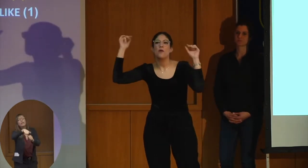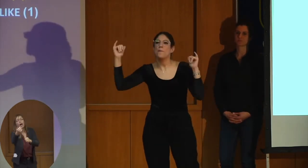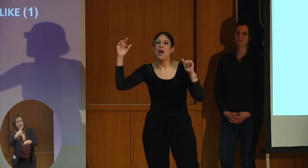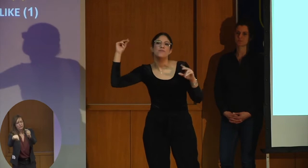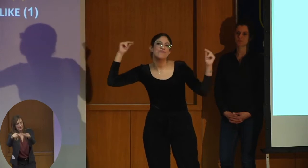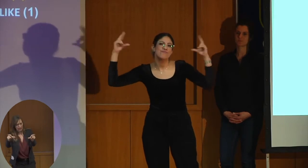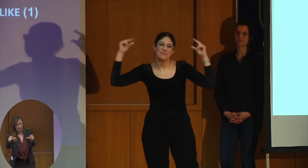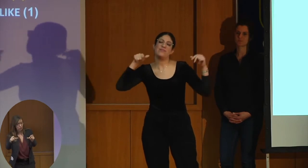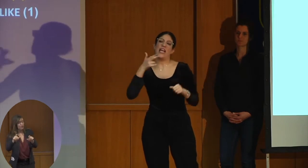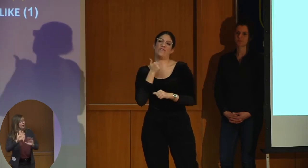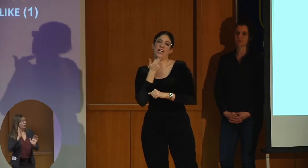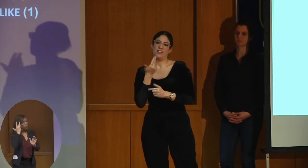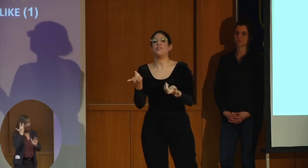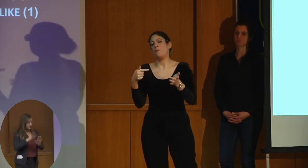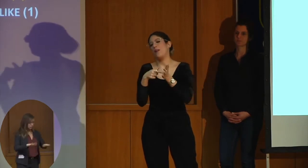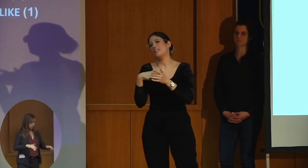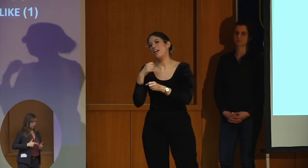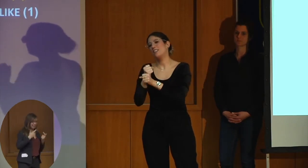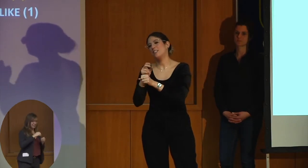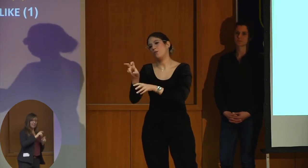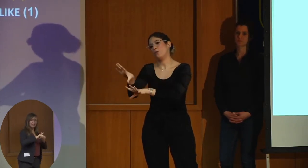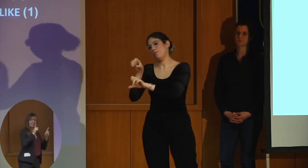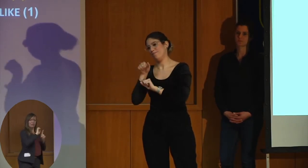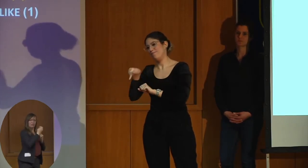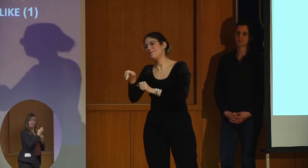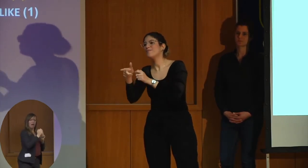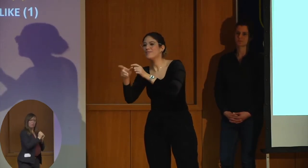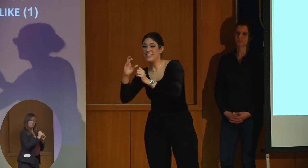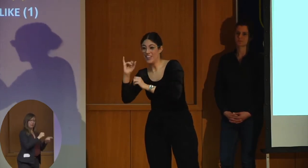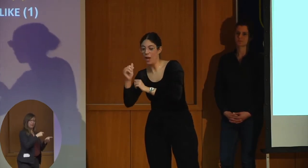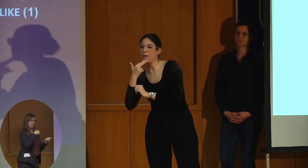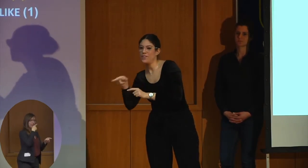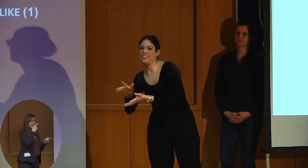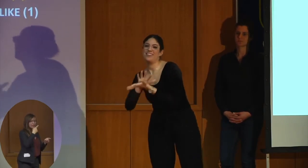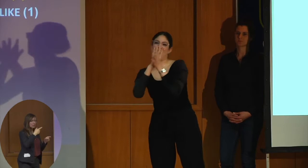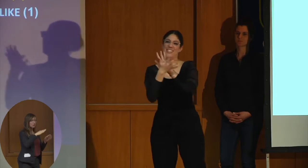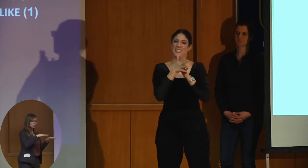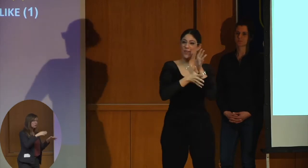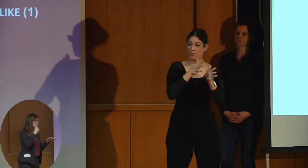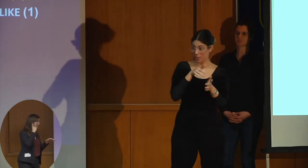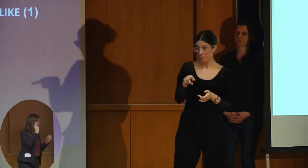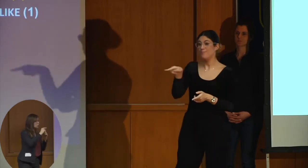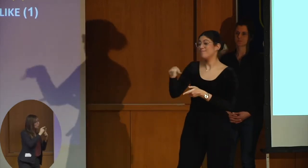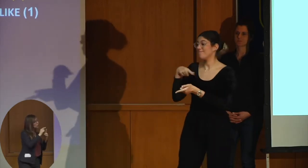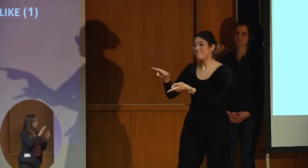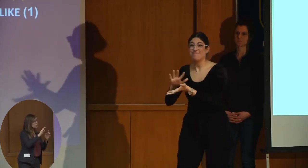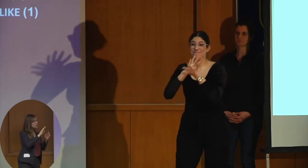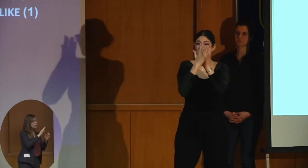in an environment and they hear certain words, hearing children hear the words that are appropriate for